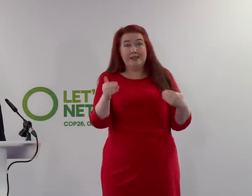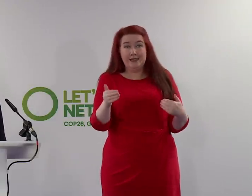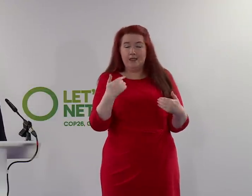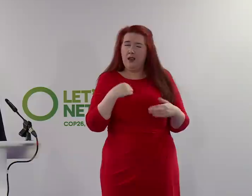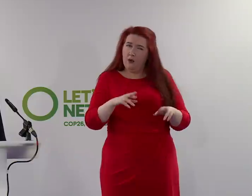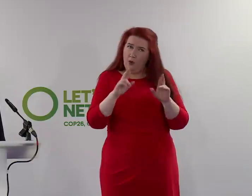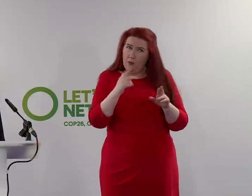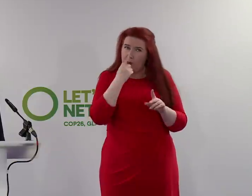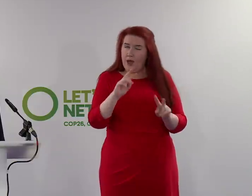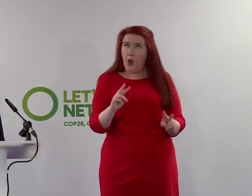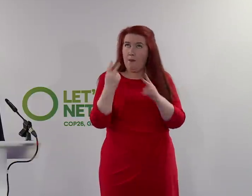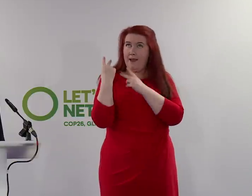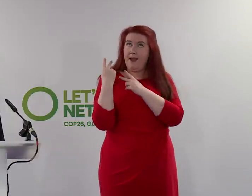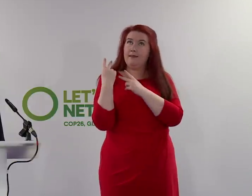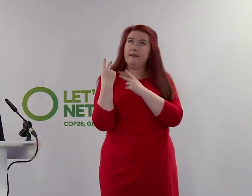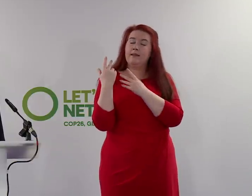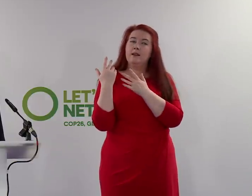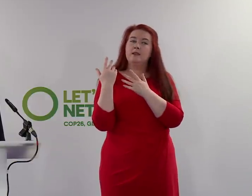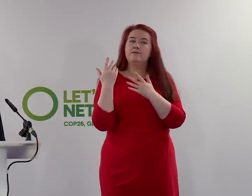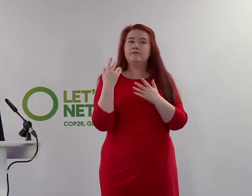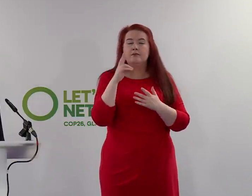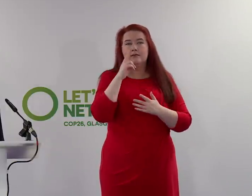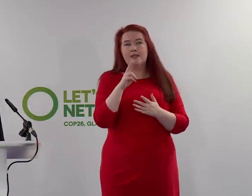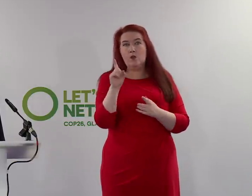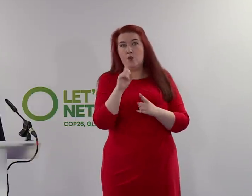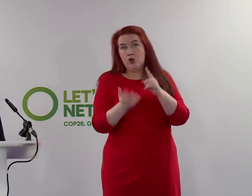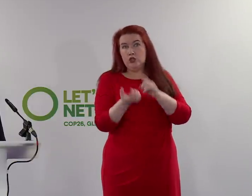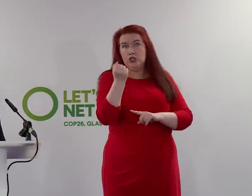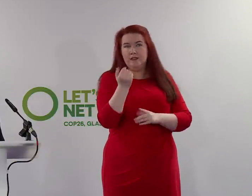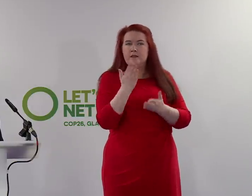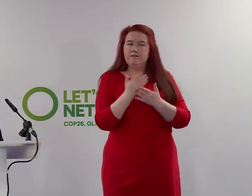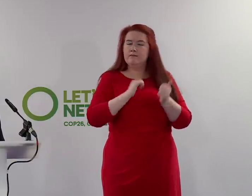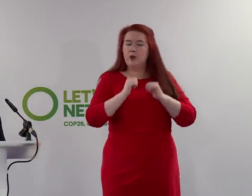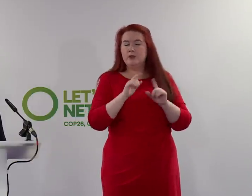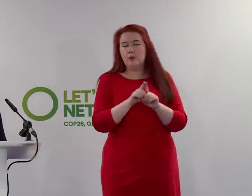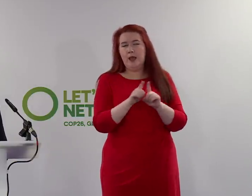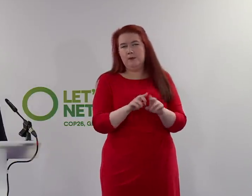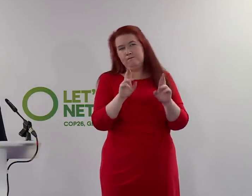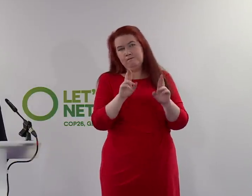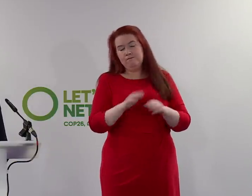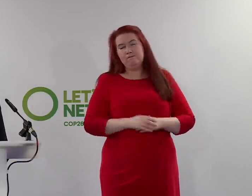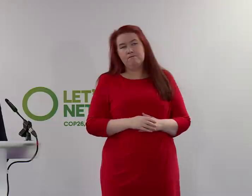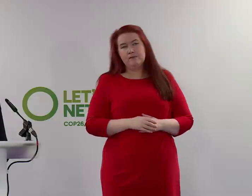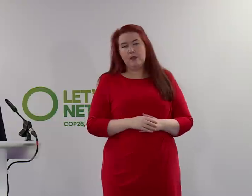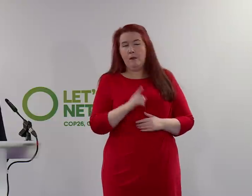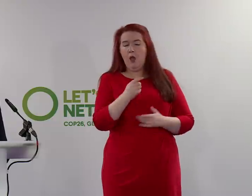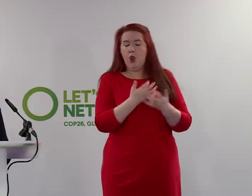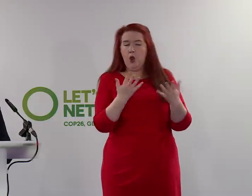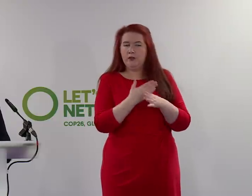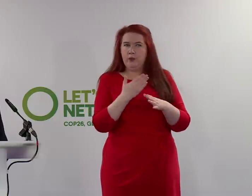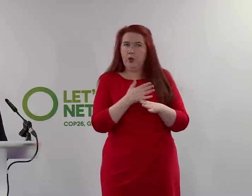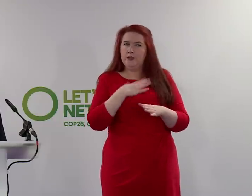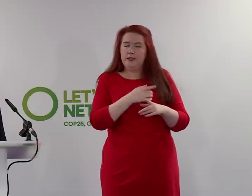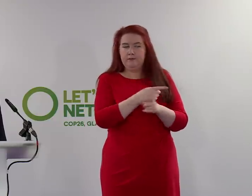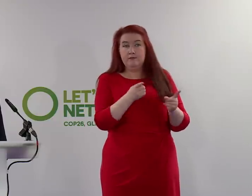that we look back on it and view the outcome of it as something to be proud of as well. And there's a lot of work to be done by those around the